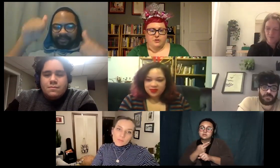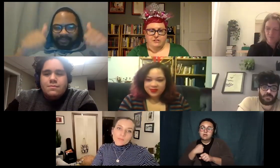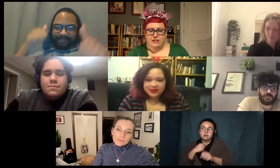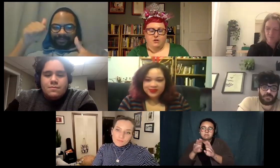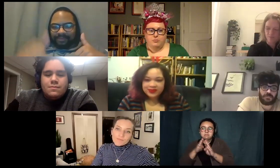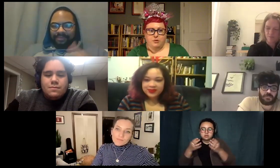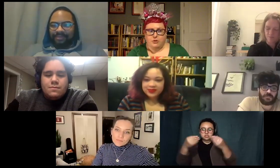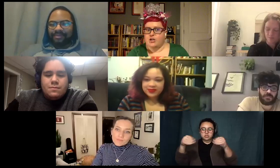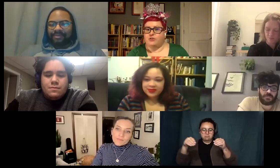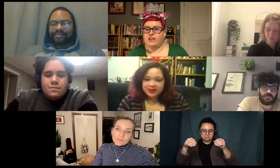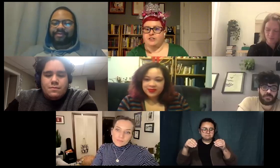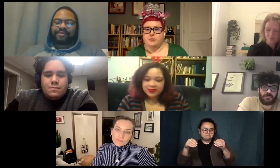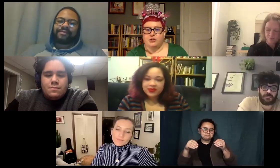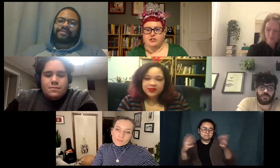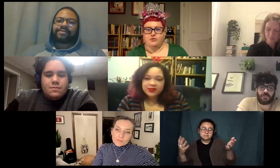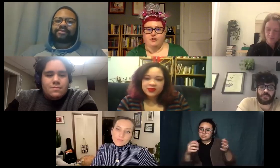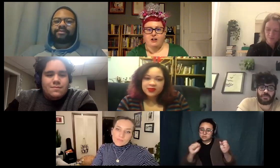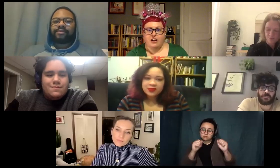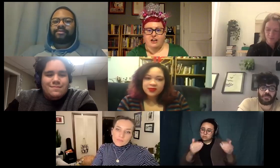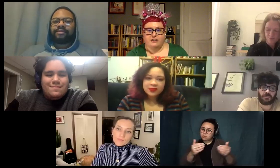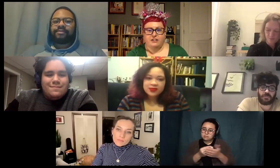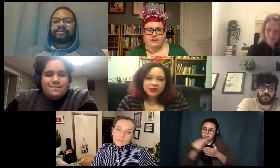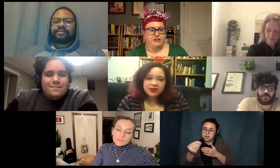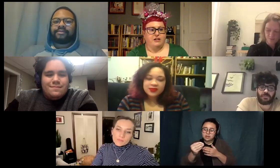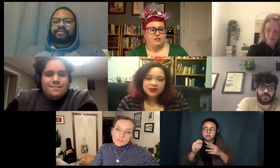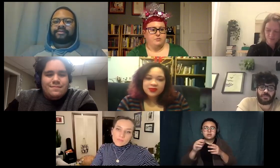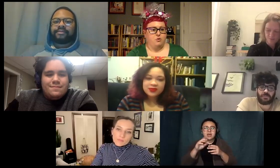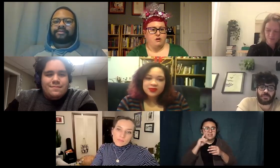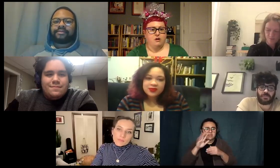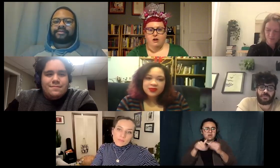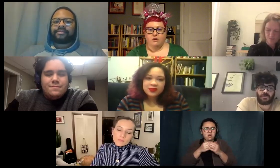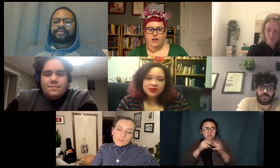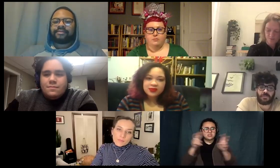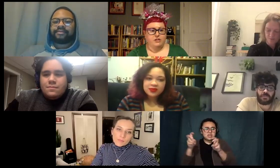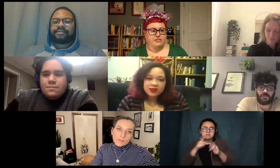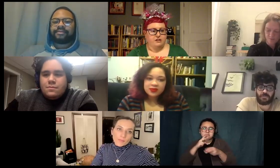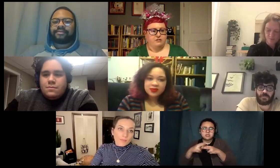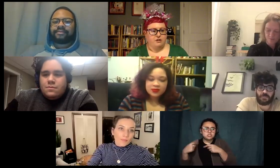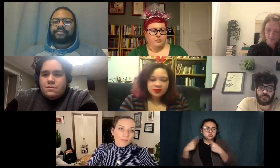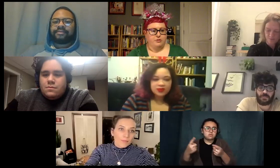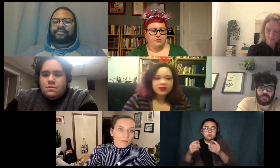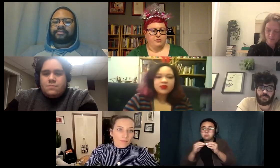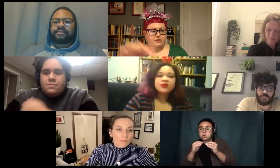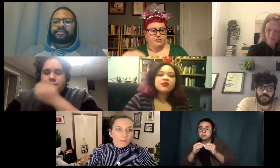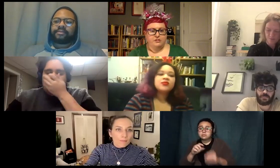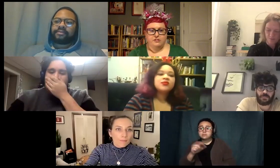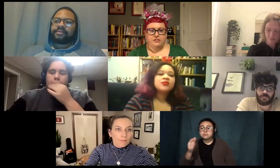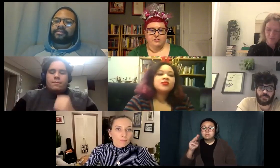tomorrow you'll see well pretty much every title that's been mentioned so far and uh lots more okay Melissa you're up